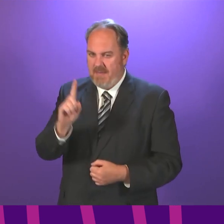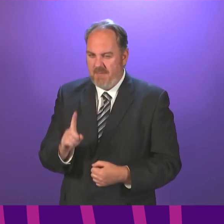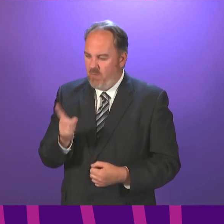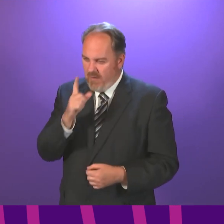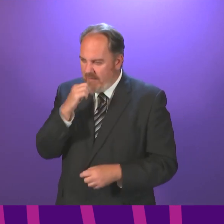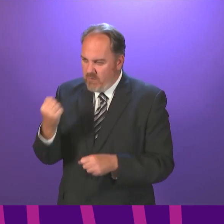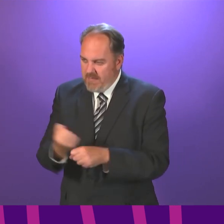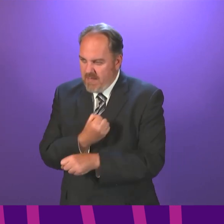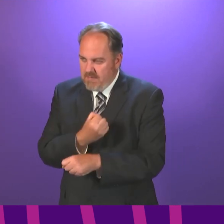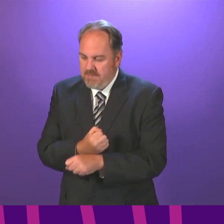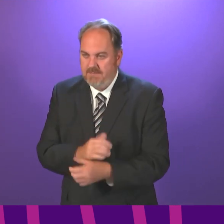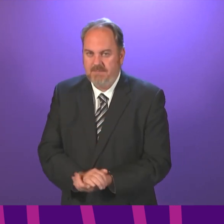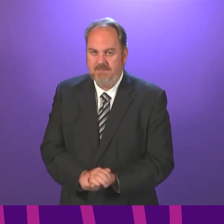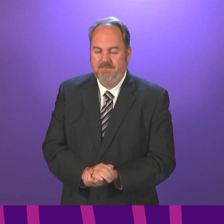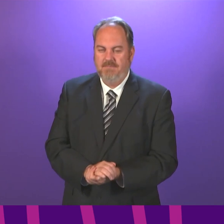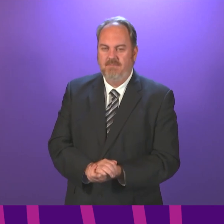The Prime Minister,